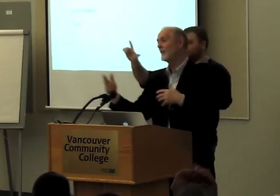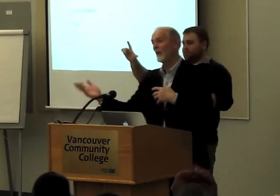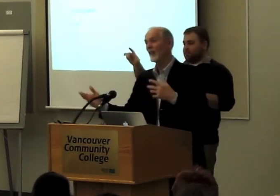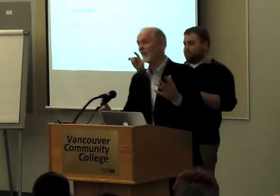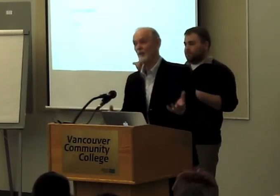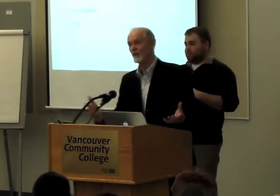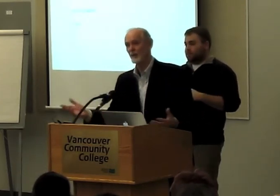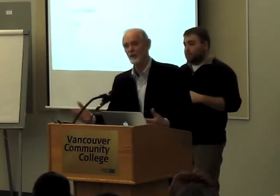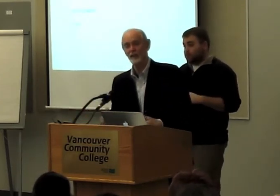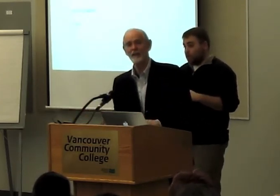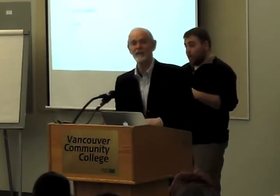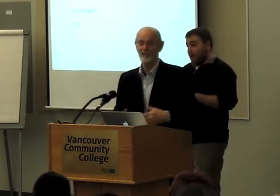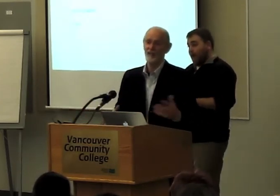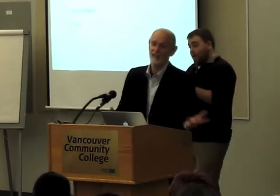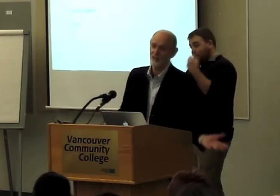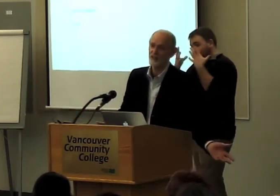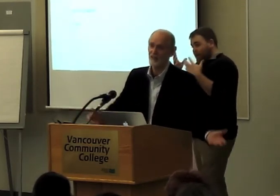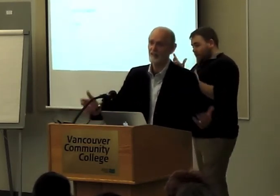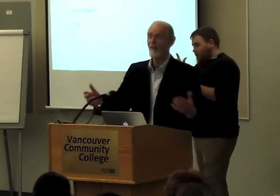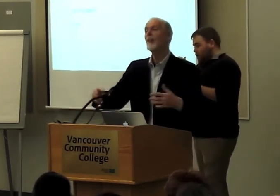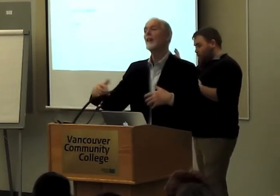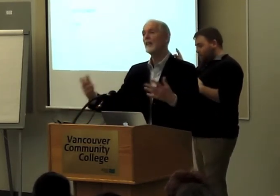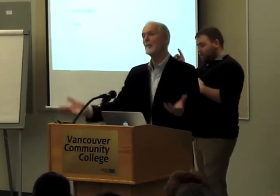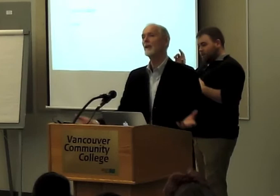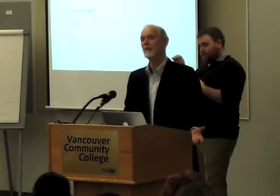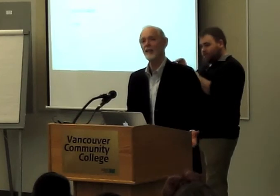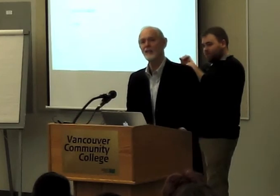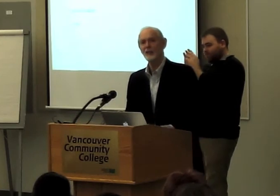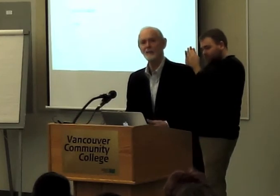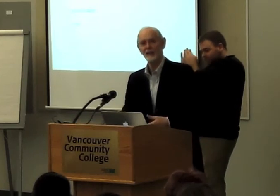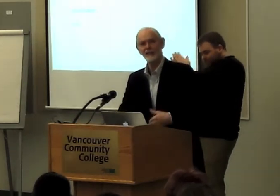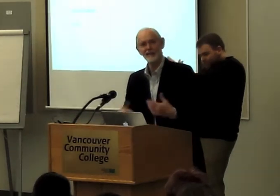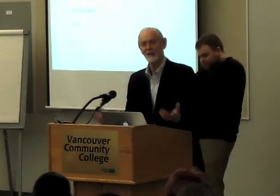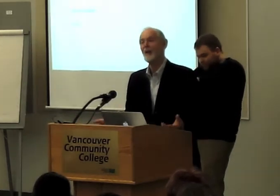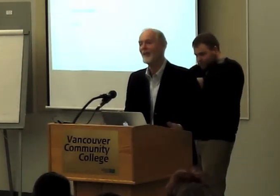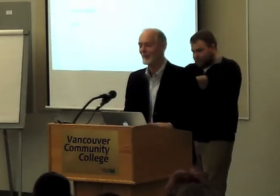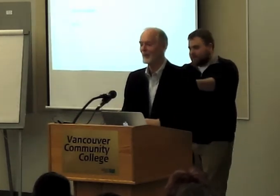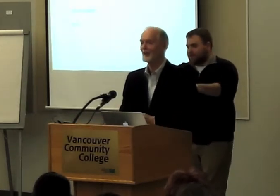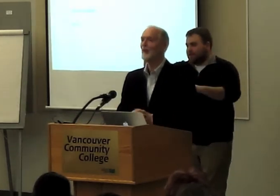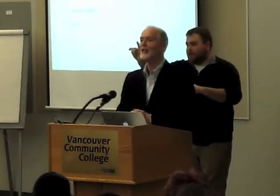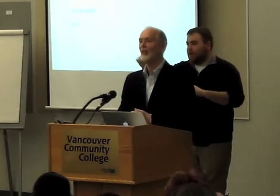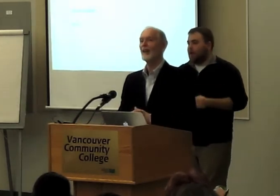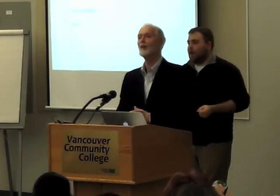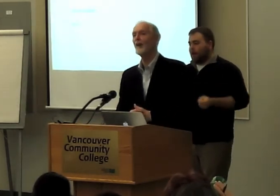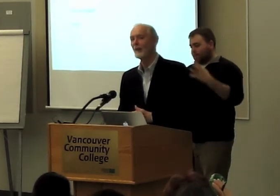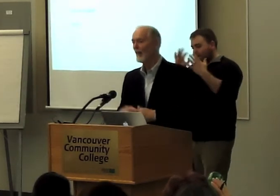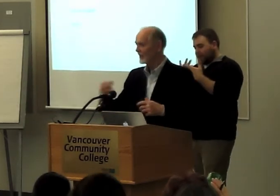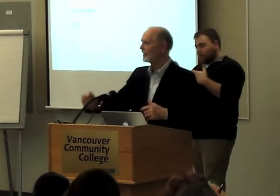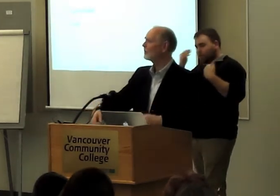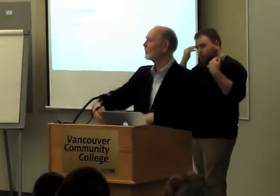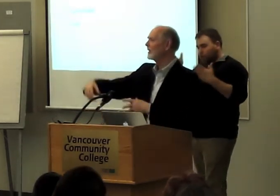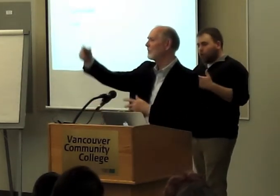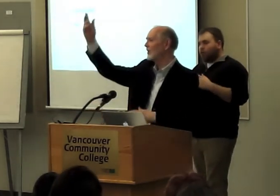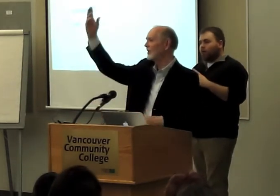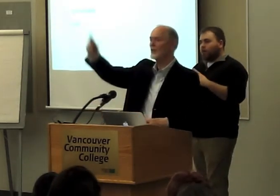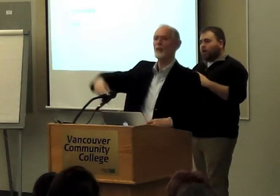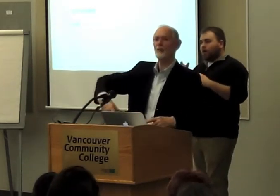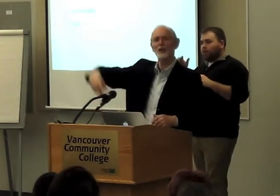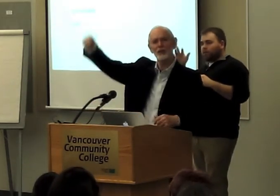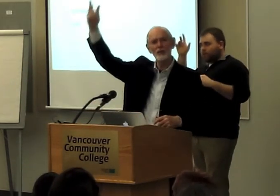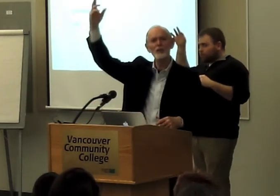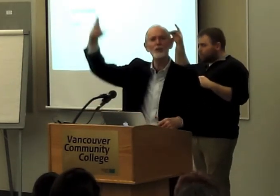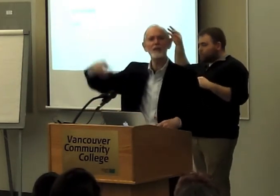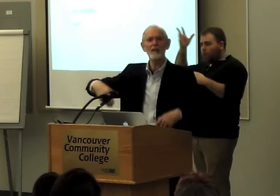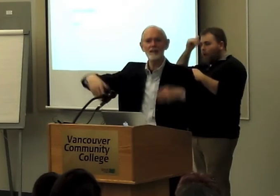how many make it, what's going on in the Sargasso Sea. It's an easy place to get into, but a difficult place to get out of. You've probably seen pictures